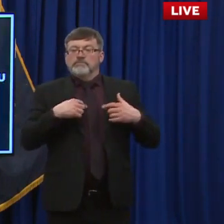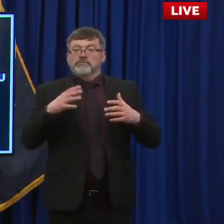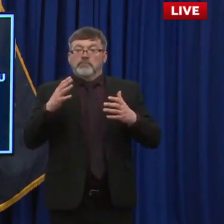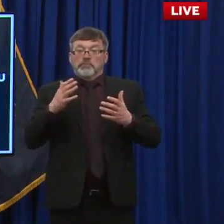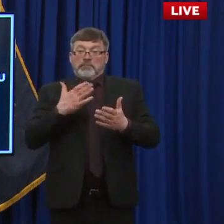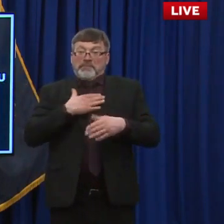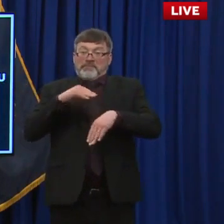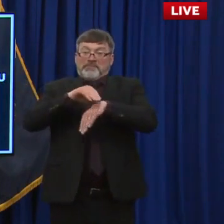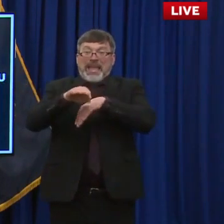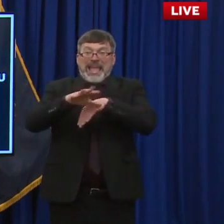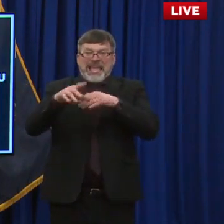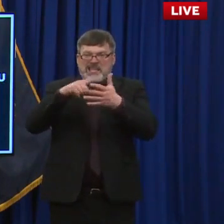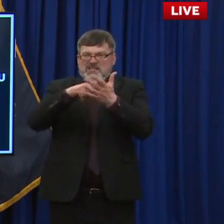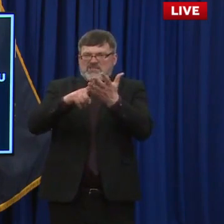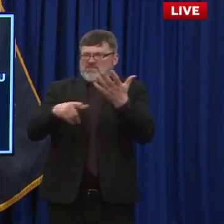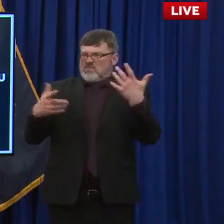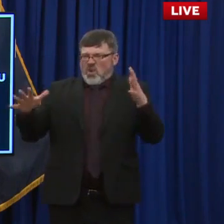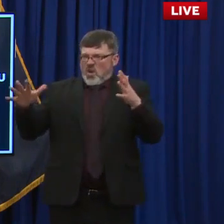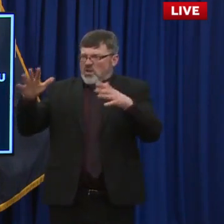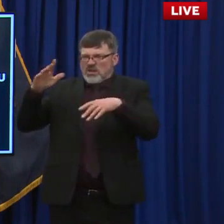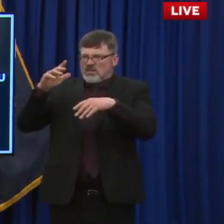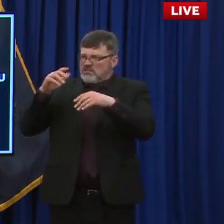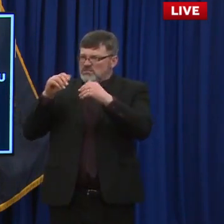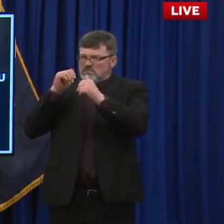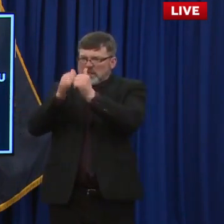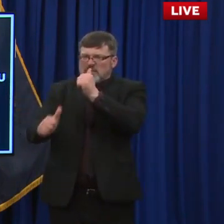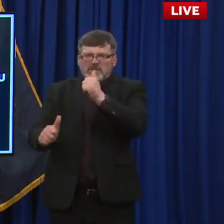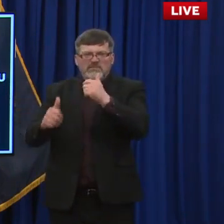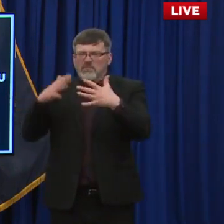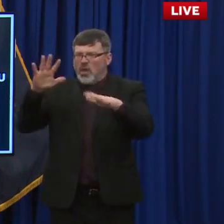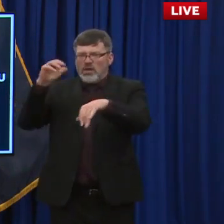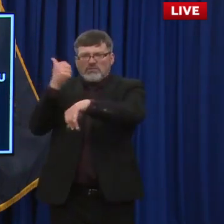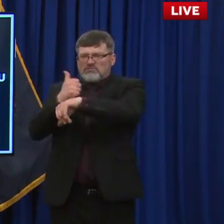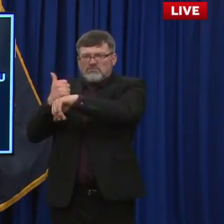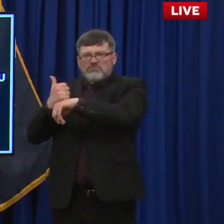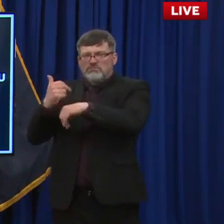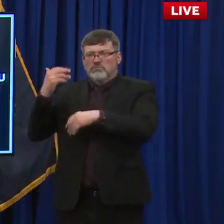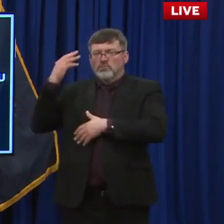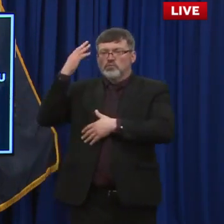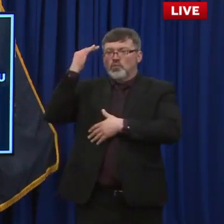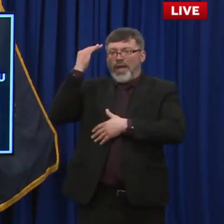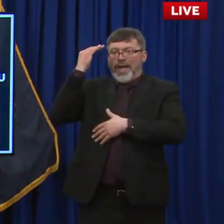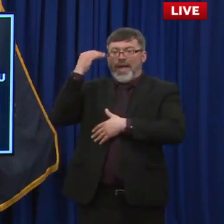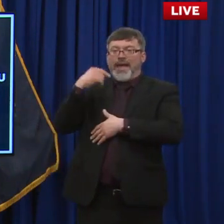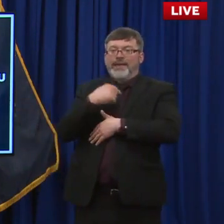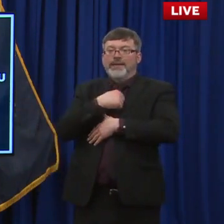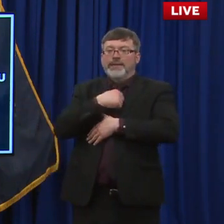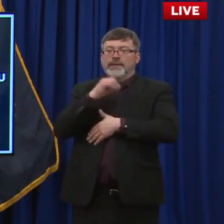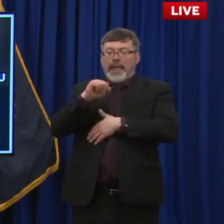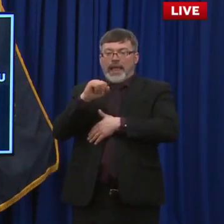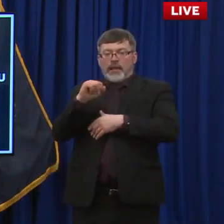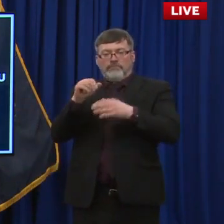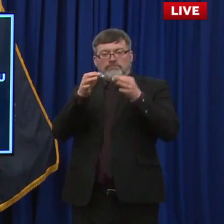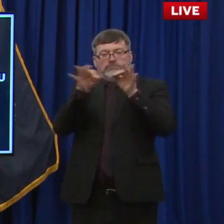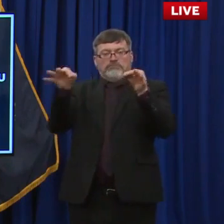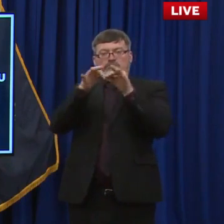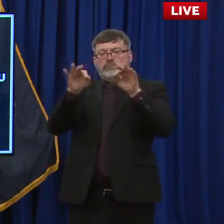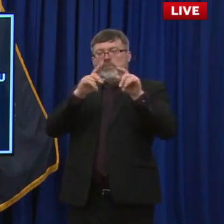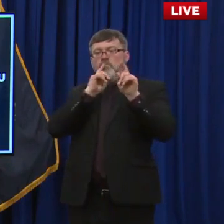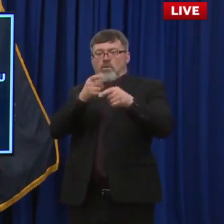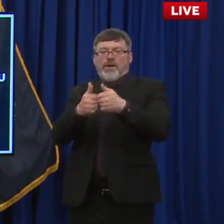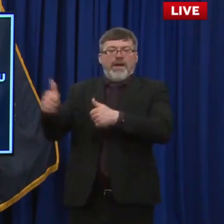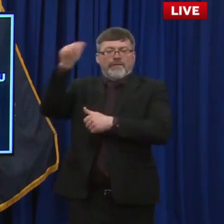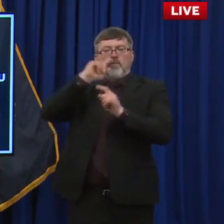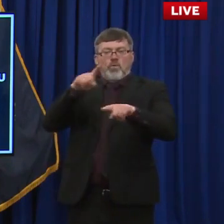some required executive order, some we were able to put in place right away, some require legislation. Uh, a lot of that required legislation are going to move forward, which is good. There could be some